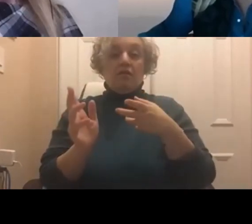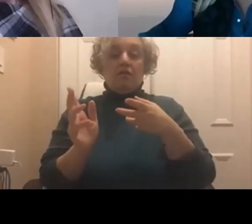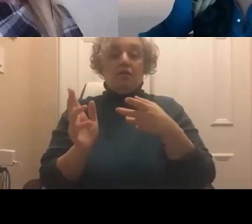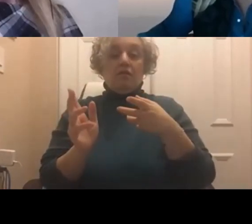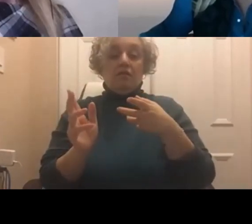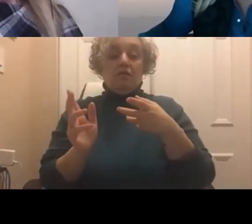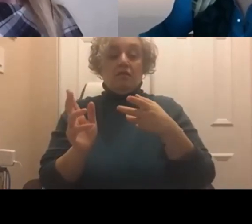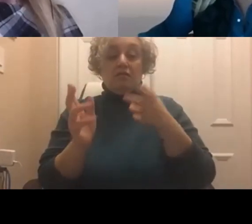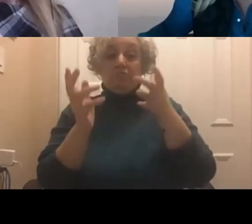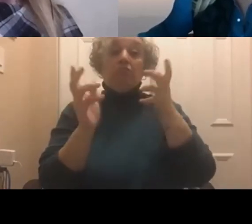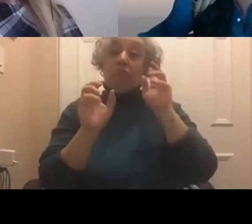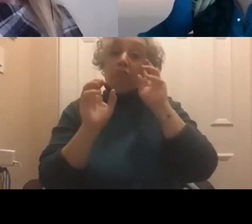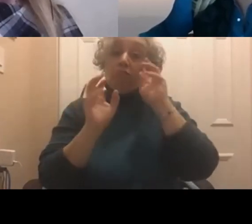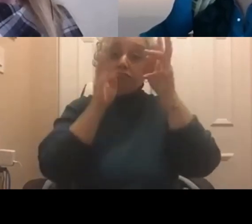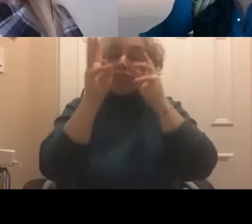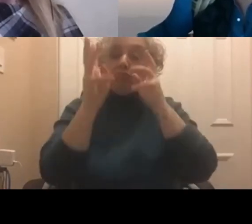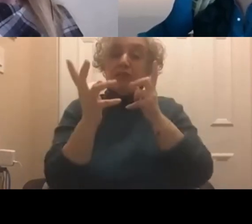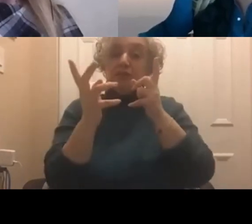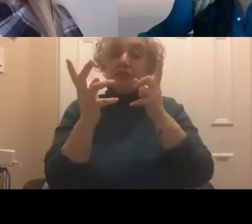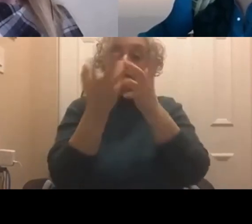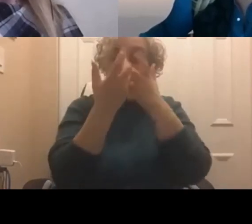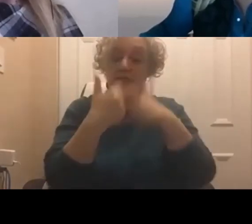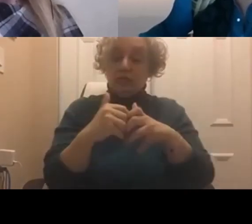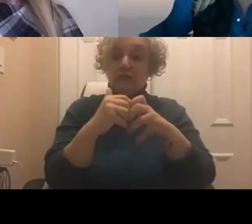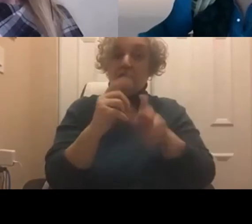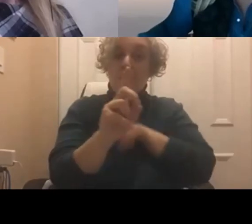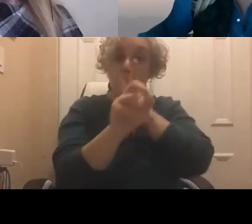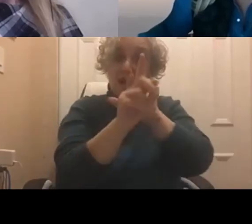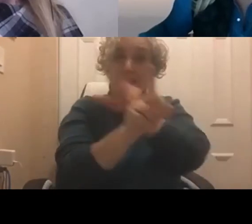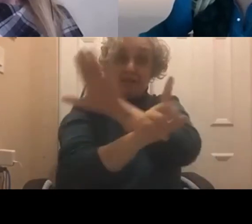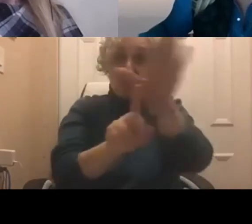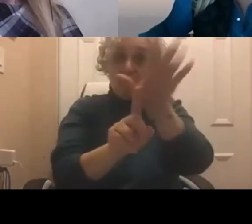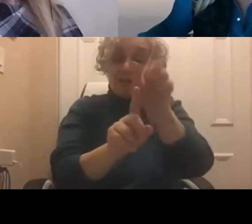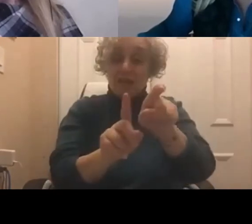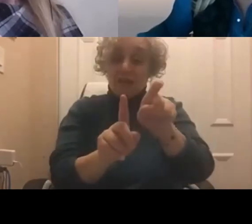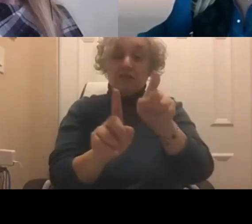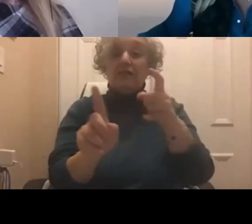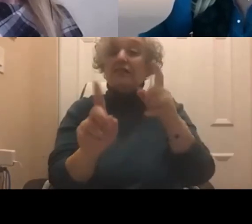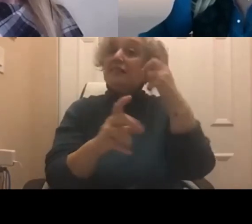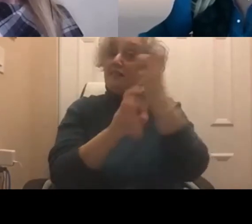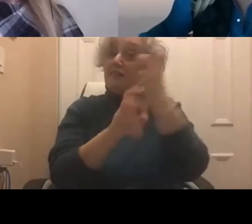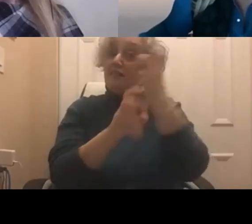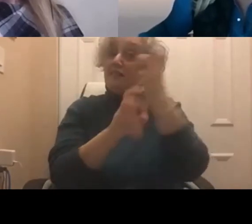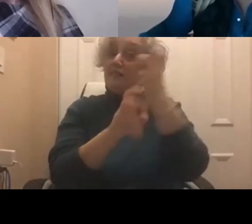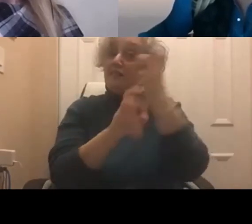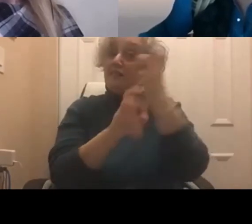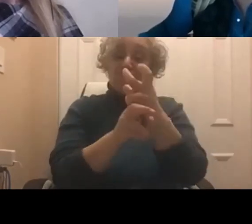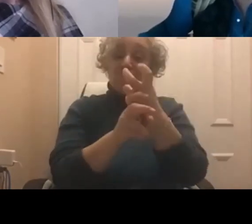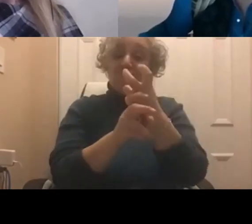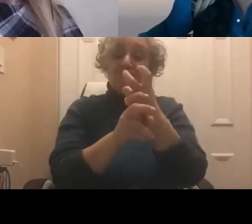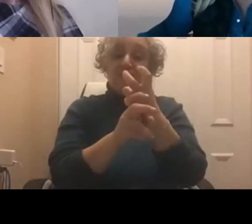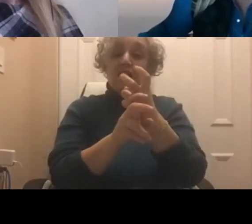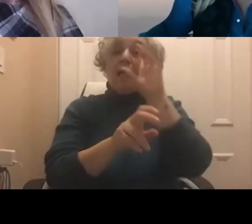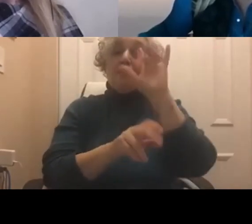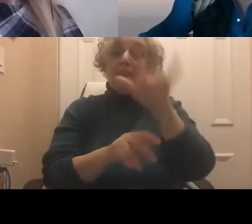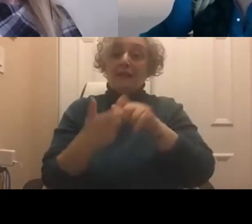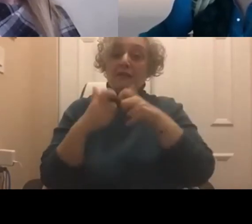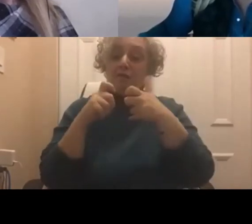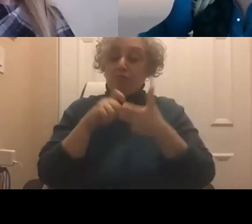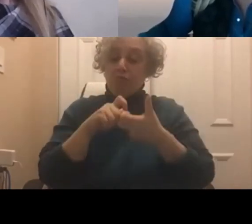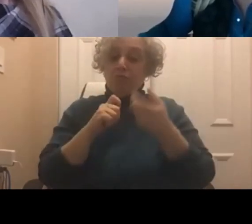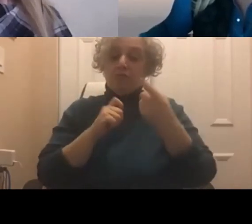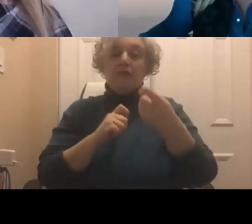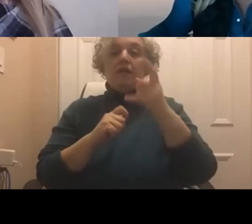people to adopt that something is difficult. That's the problem. scale,